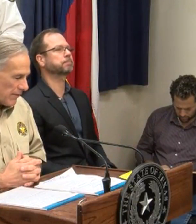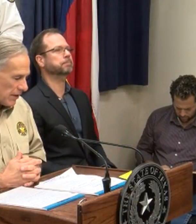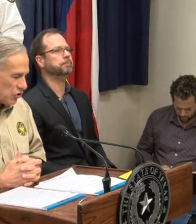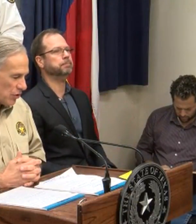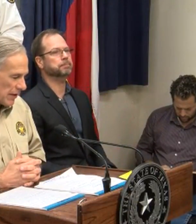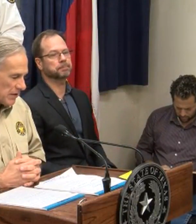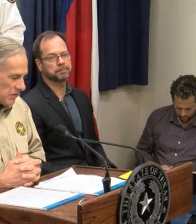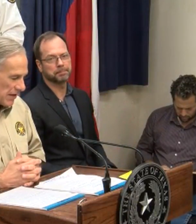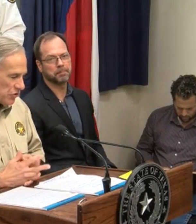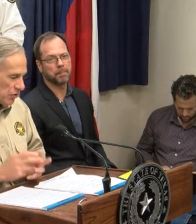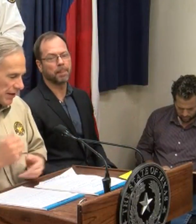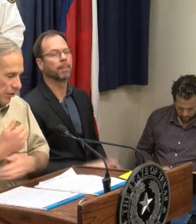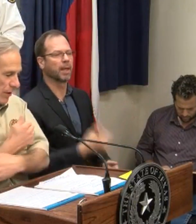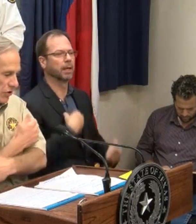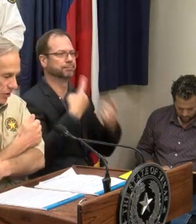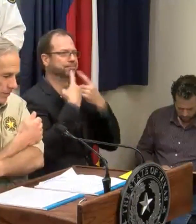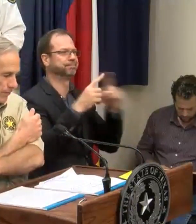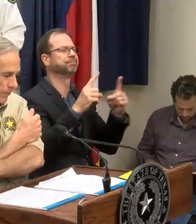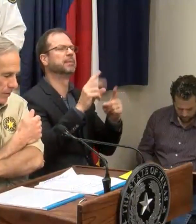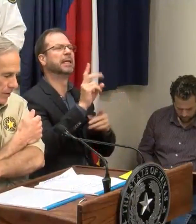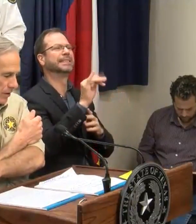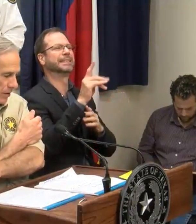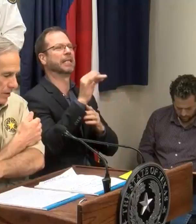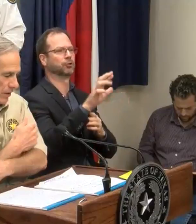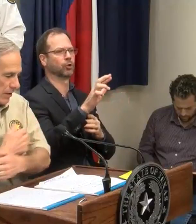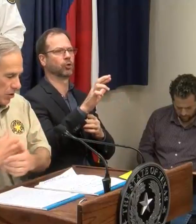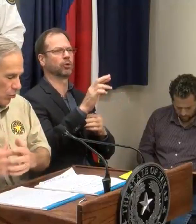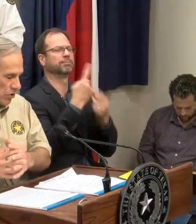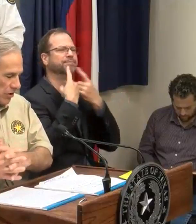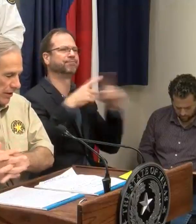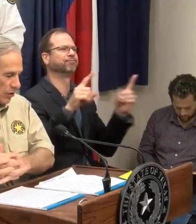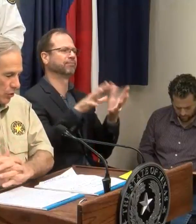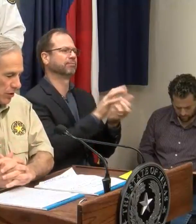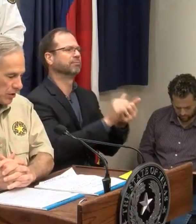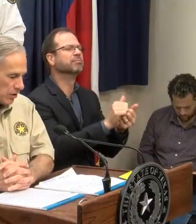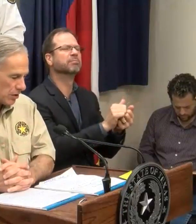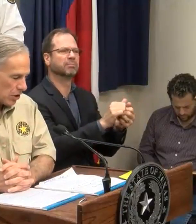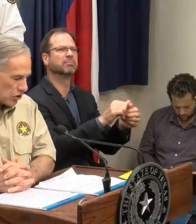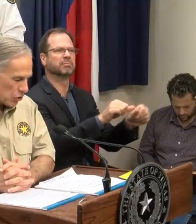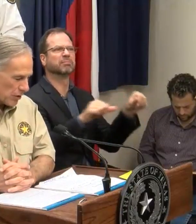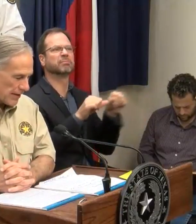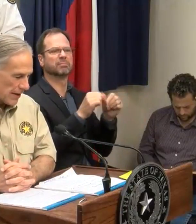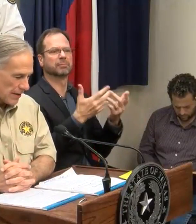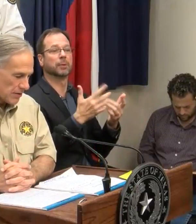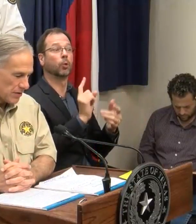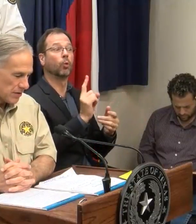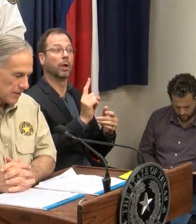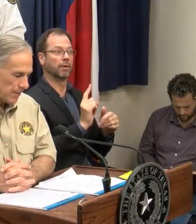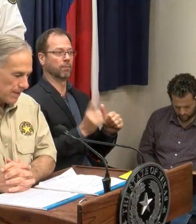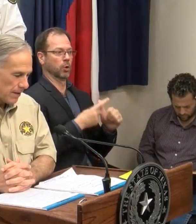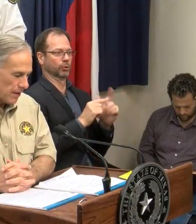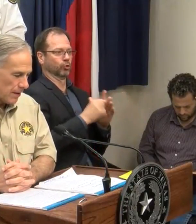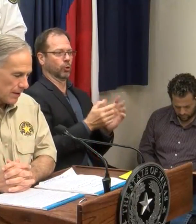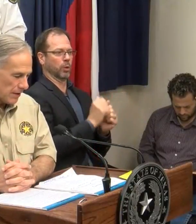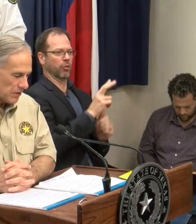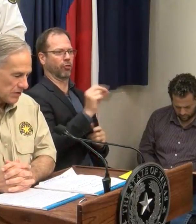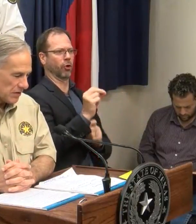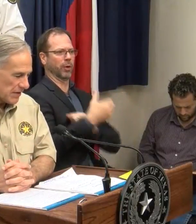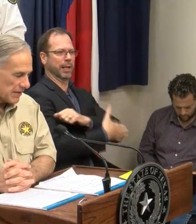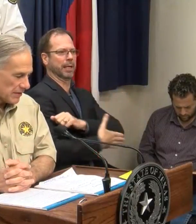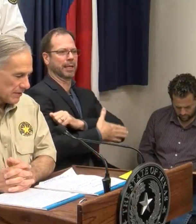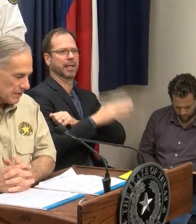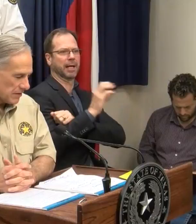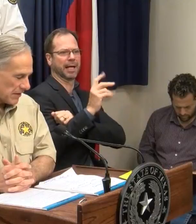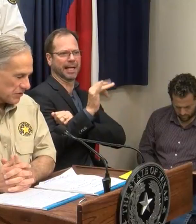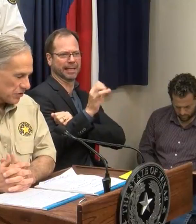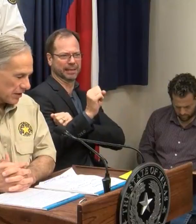I have issued a disaster declaration that originally included 30 counties, and this is